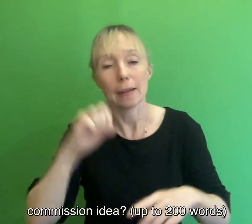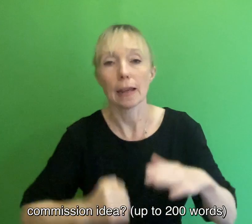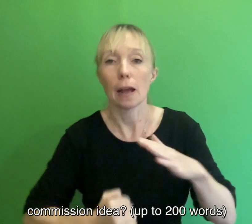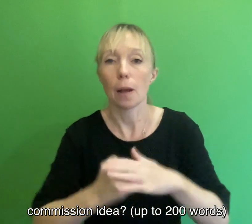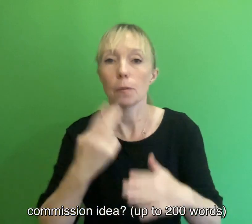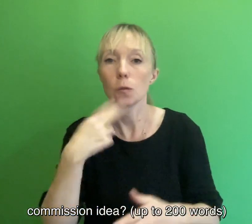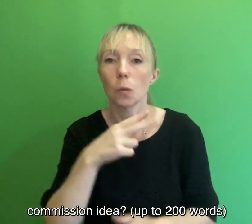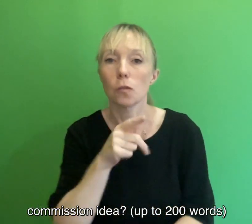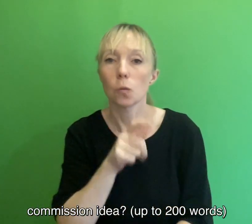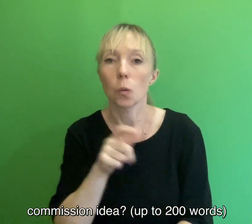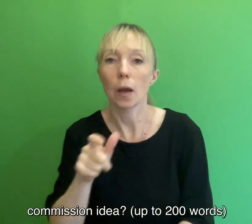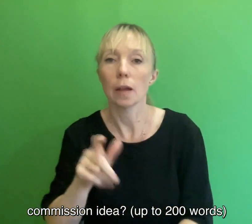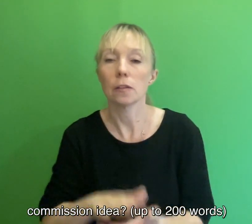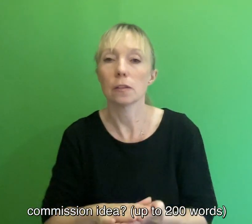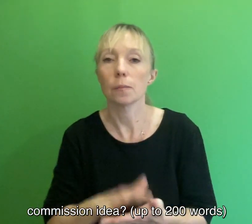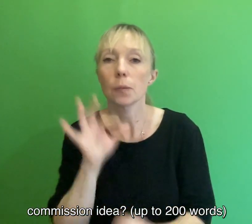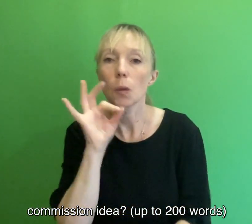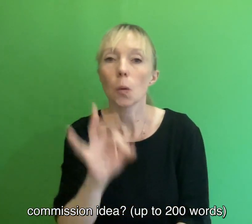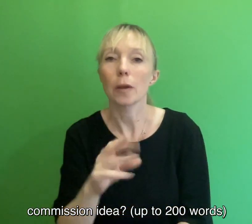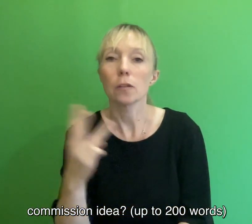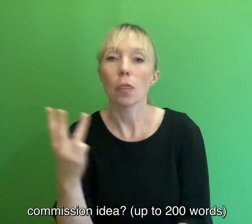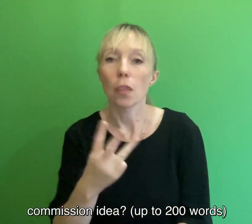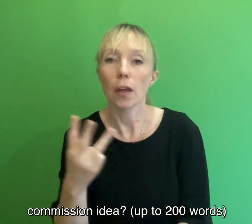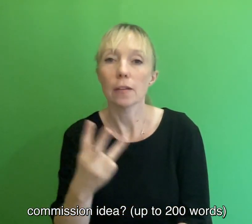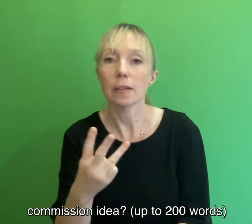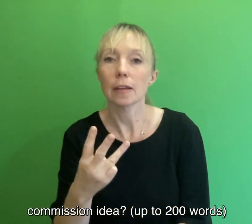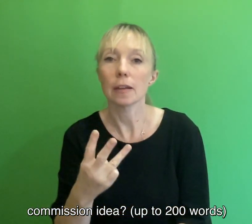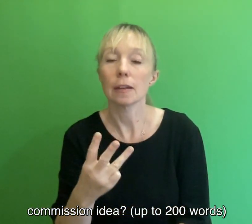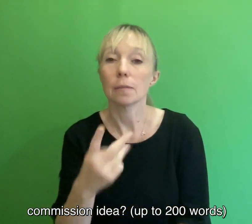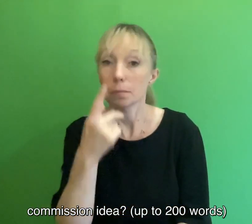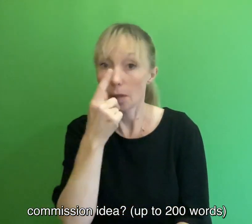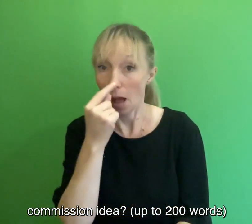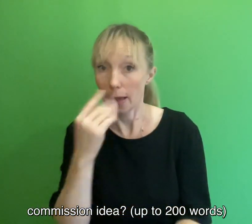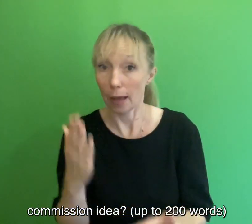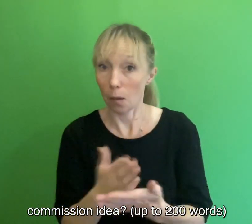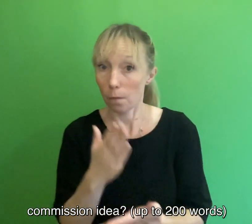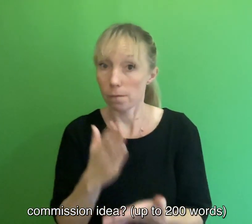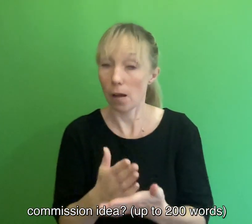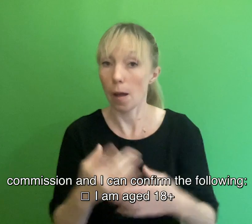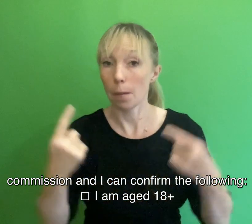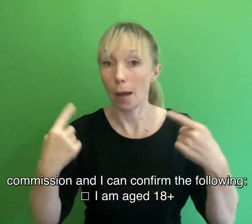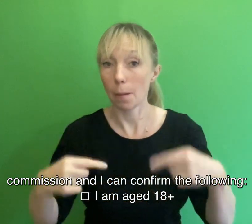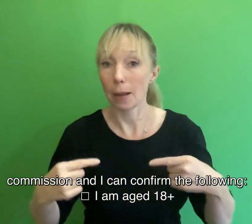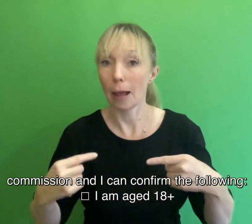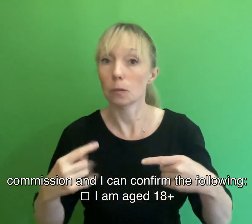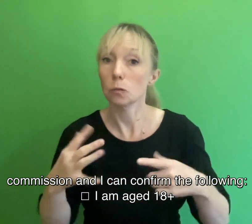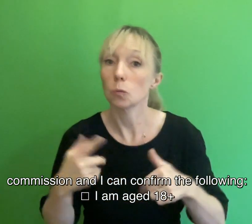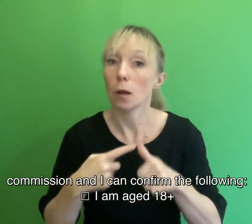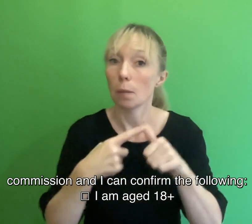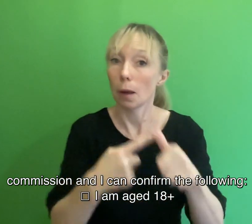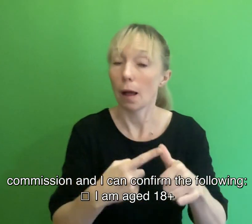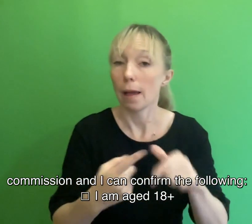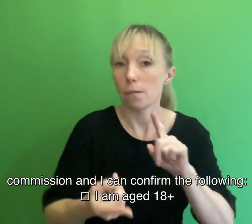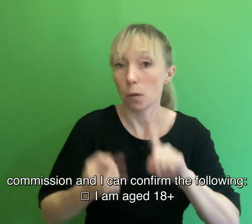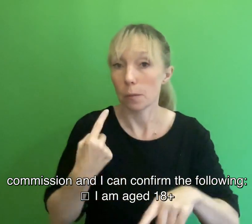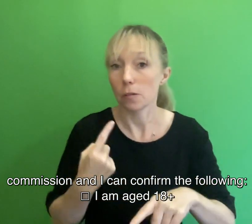Question 13 I can confirm I am eligible to apply for a commission. And I can confirm the following.